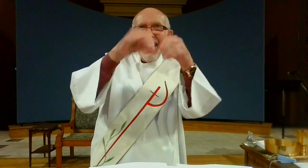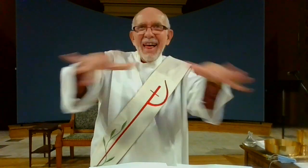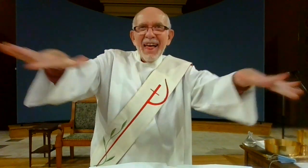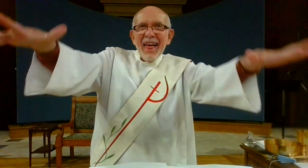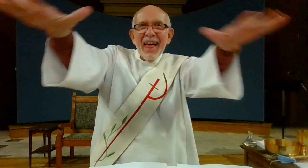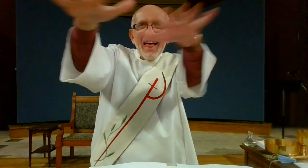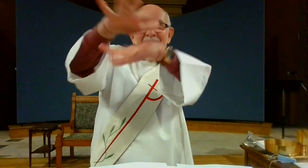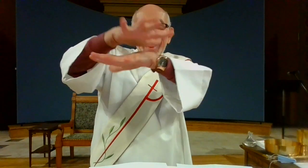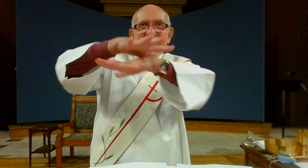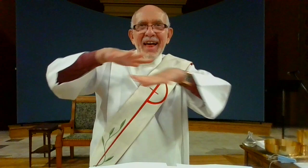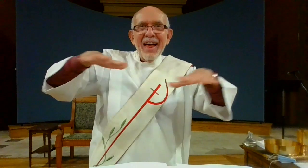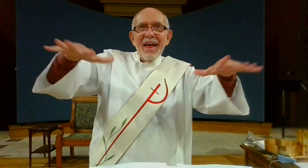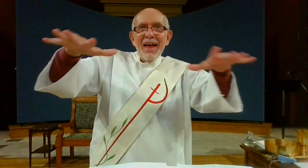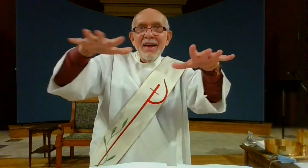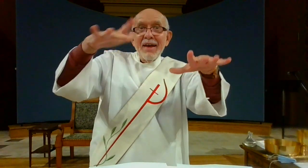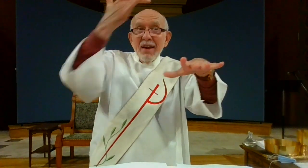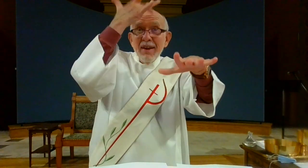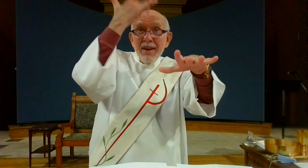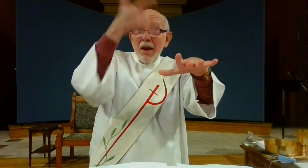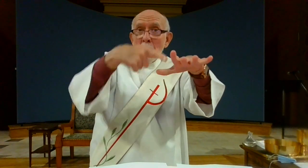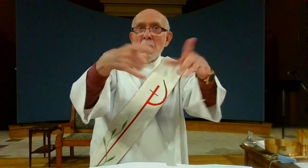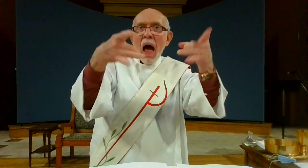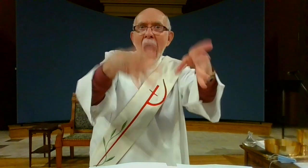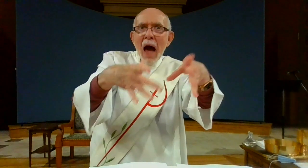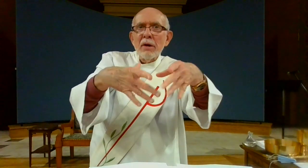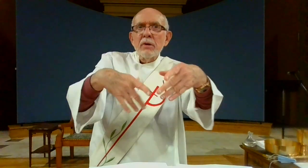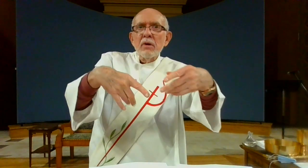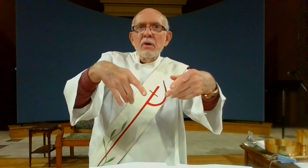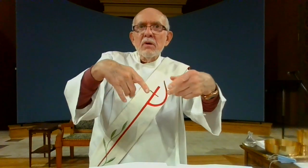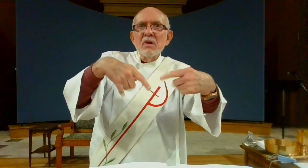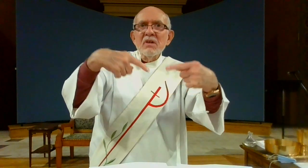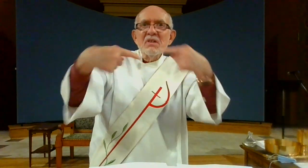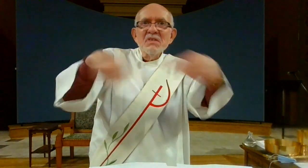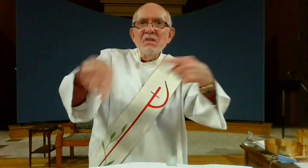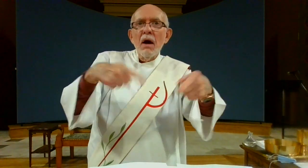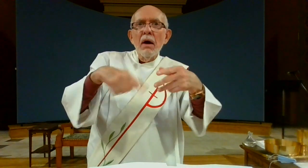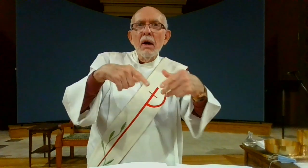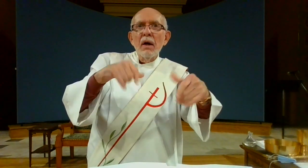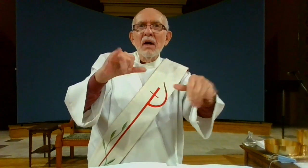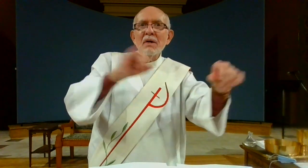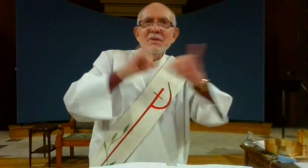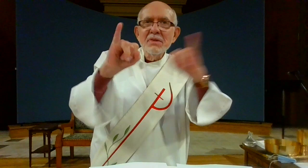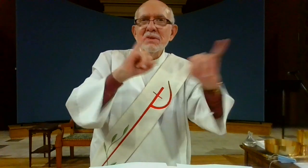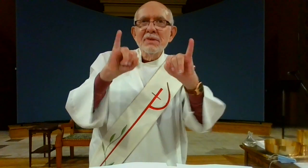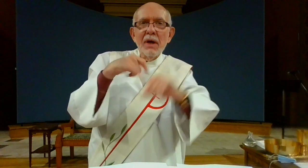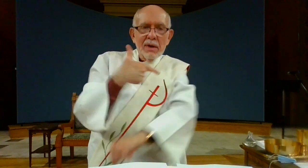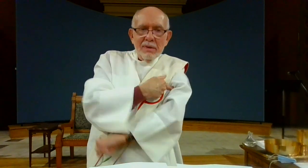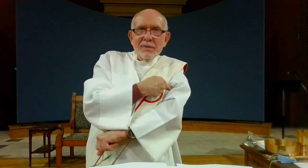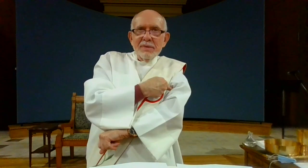to prevent against the disease of the world the disease of hatred of bickering of